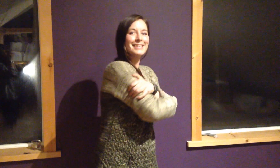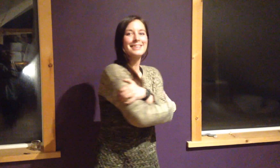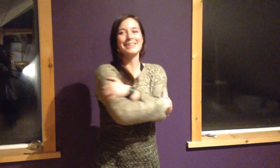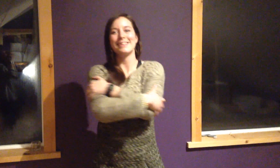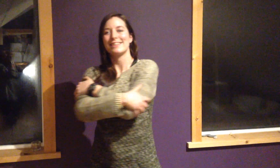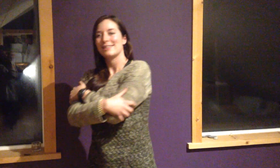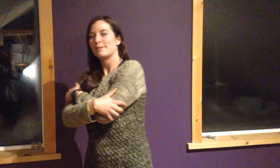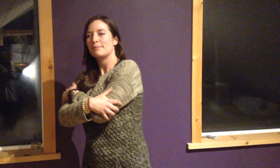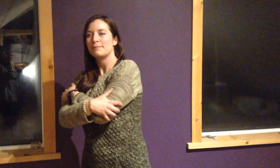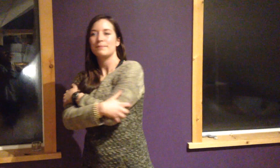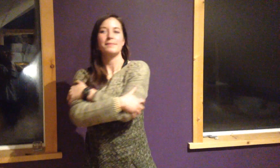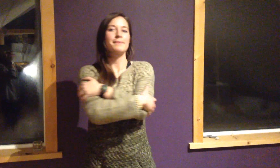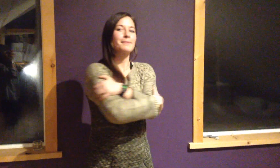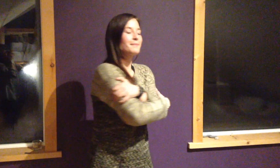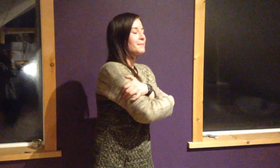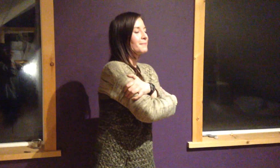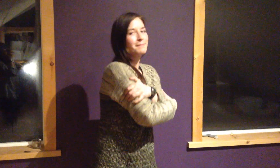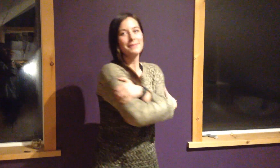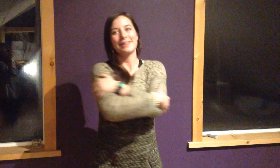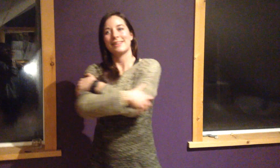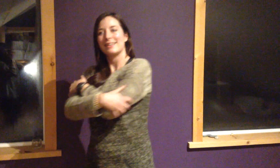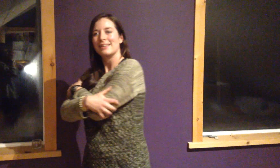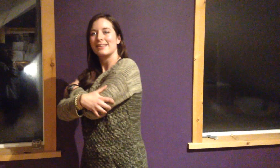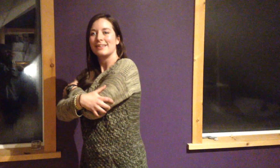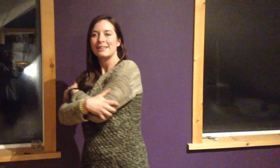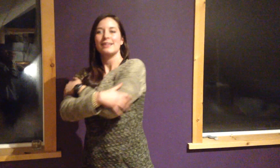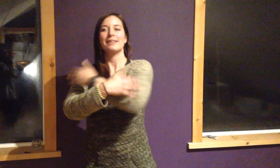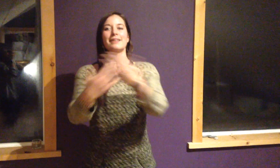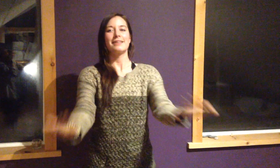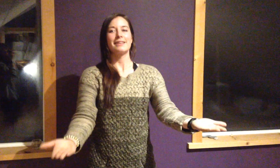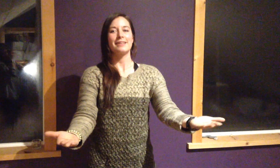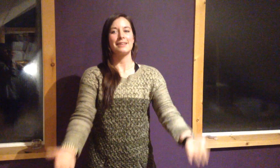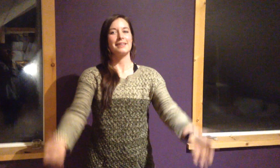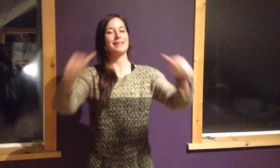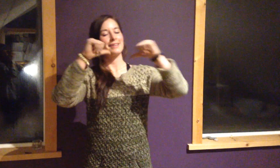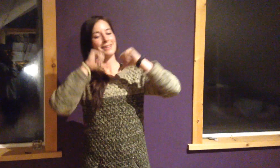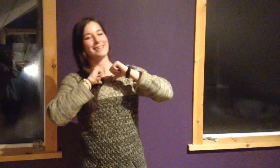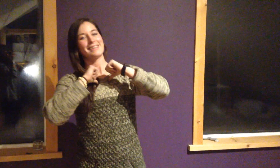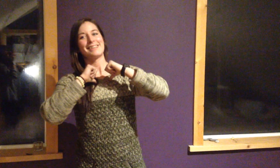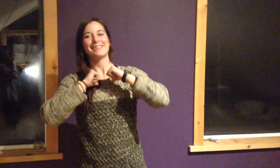I know that my service is good for the world and me.